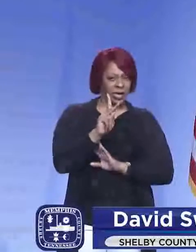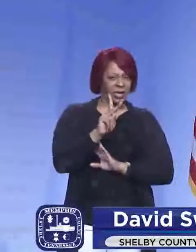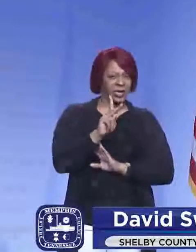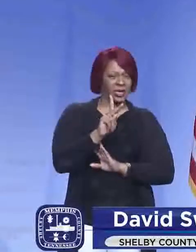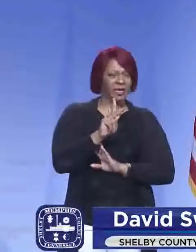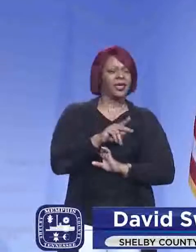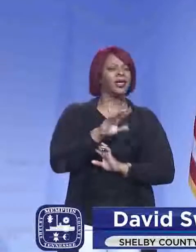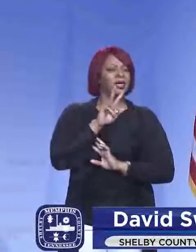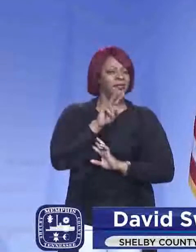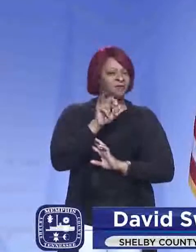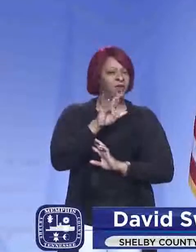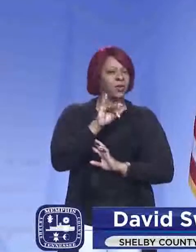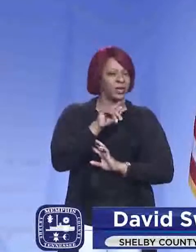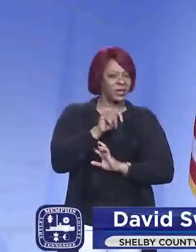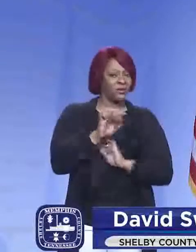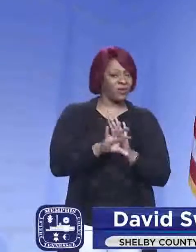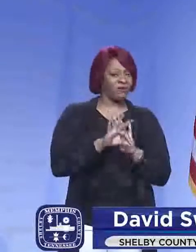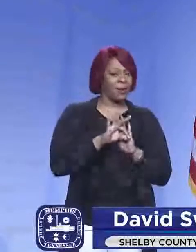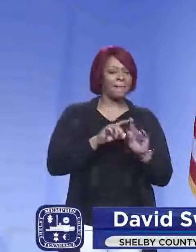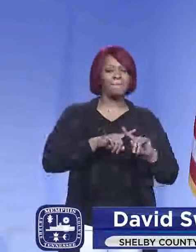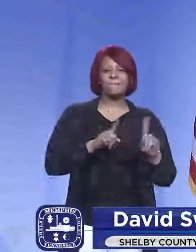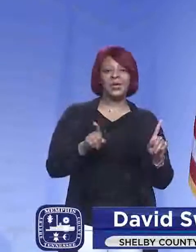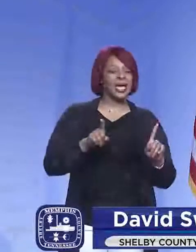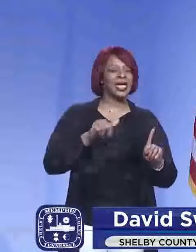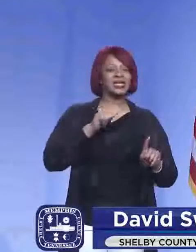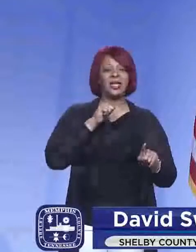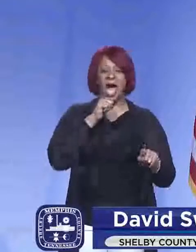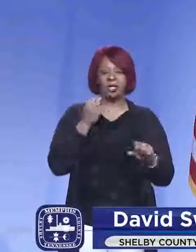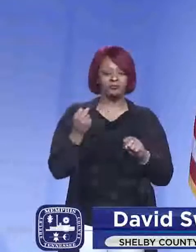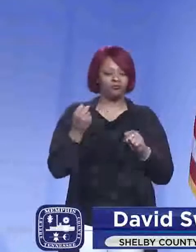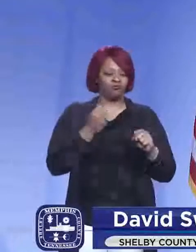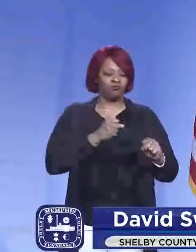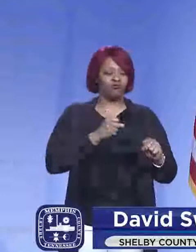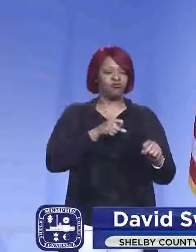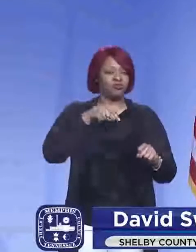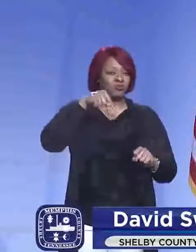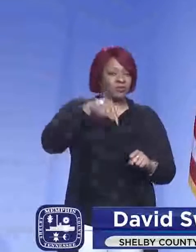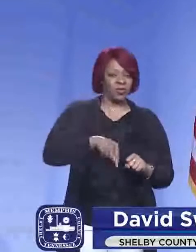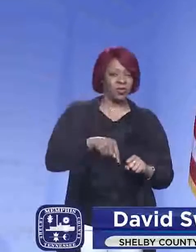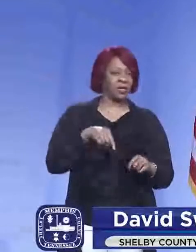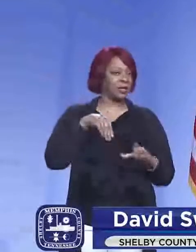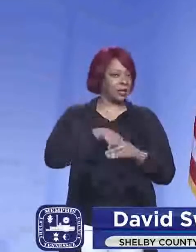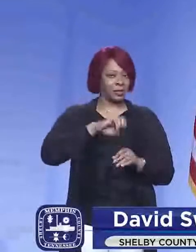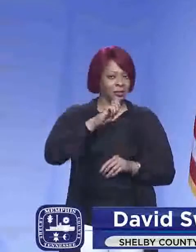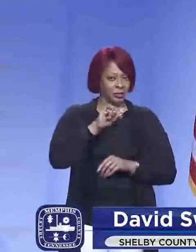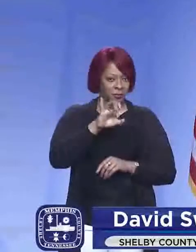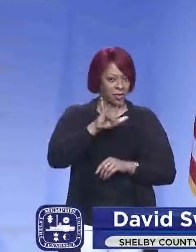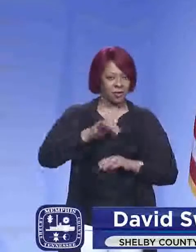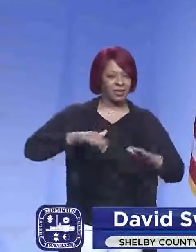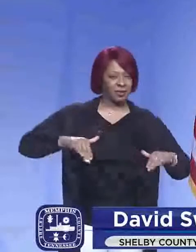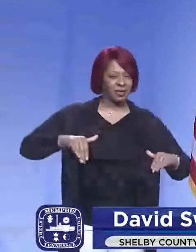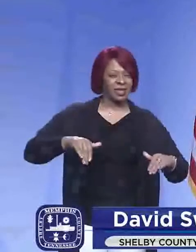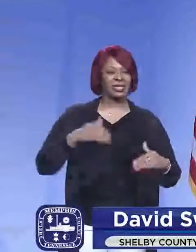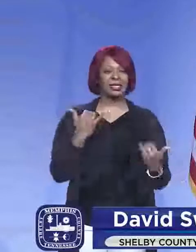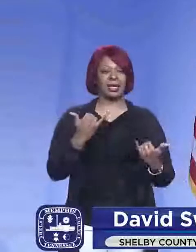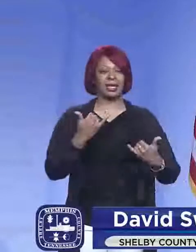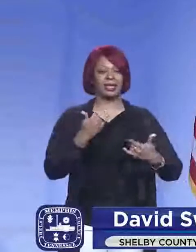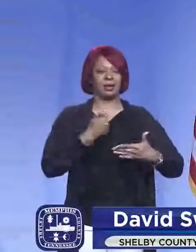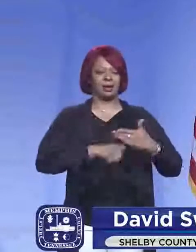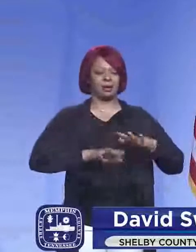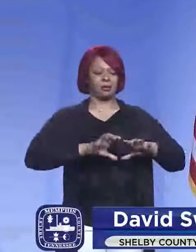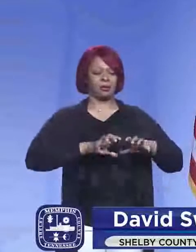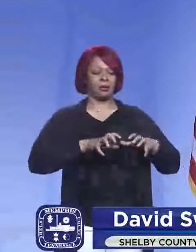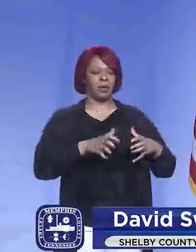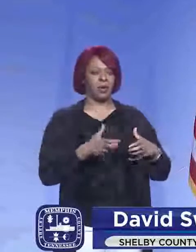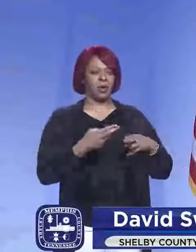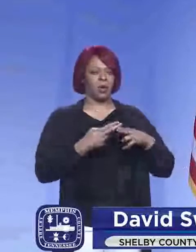detected it here. But it is not the predominant strain in Shelby County yet. At this point in time, it remains other strains, what we would